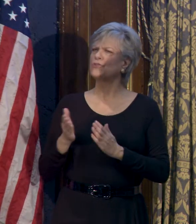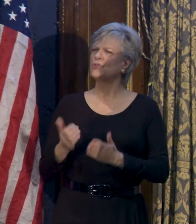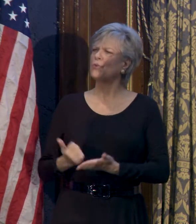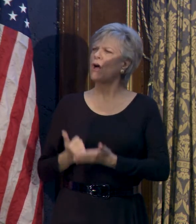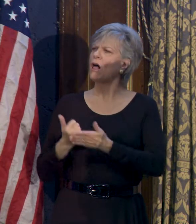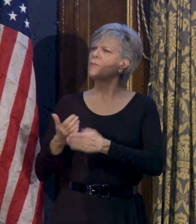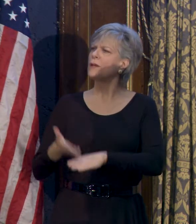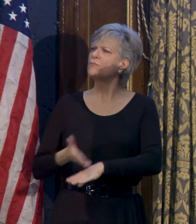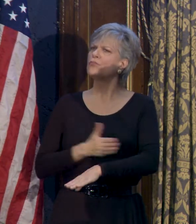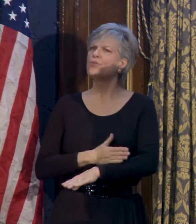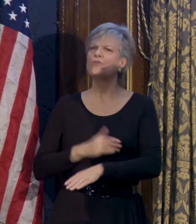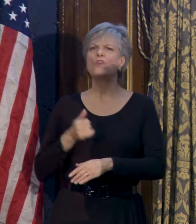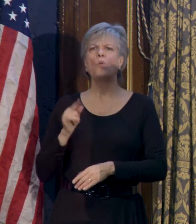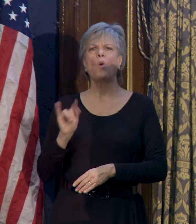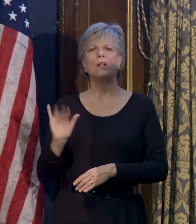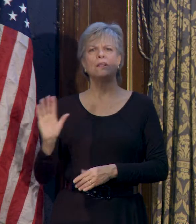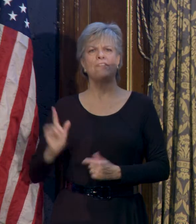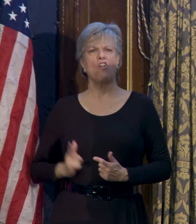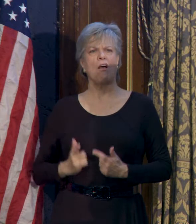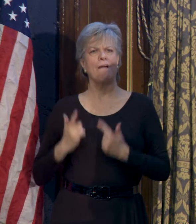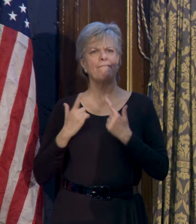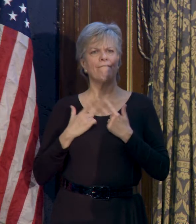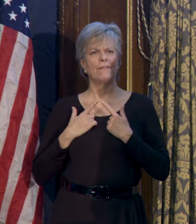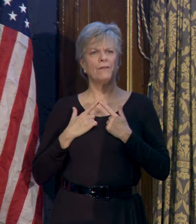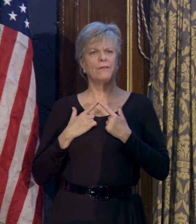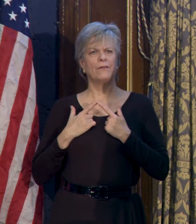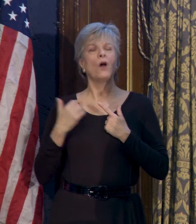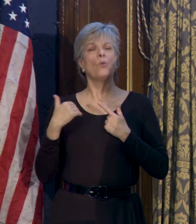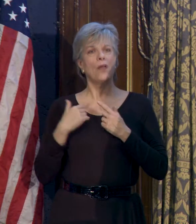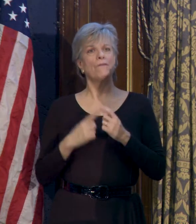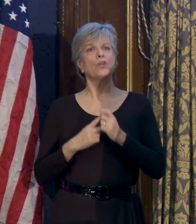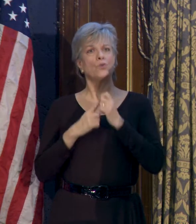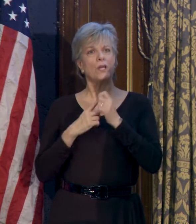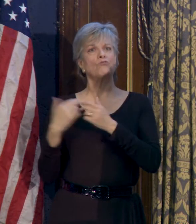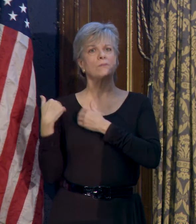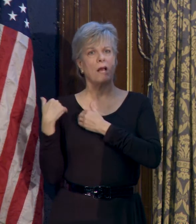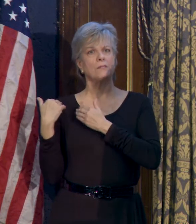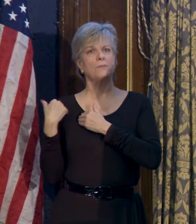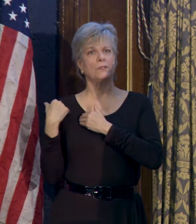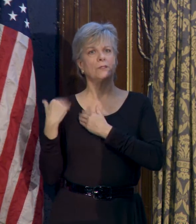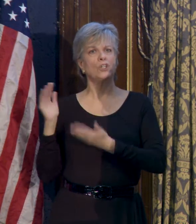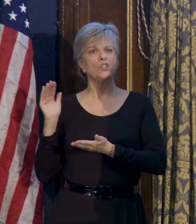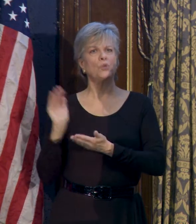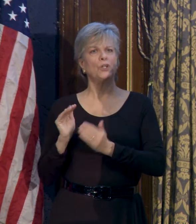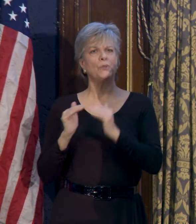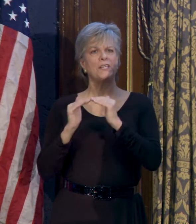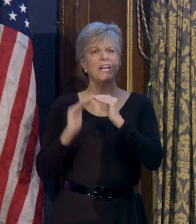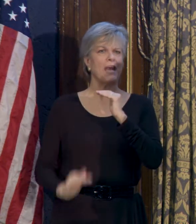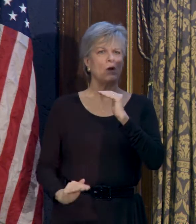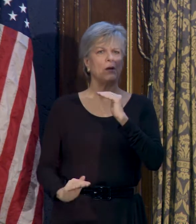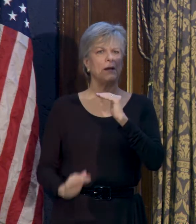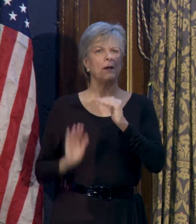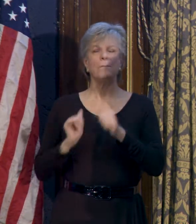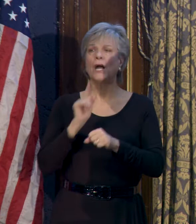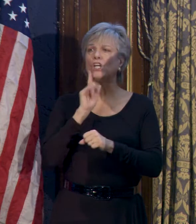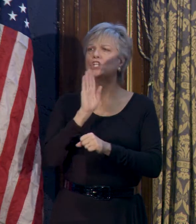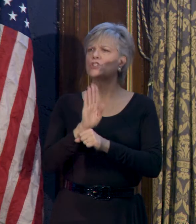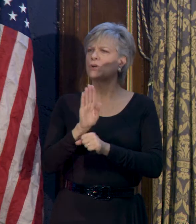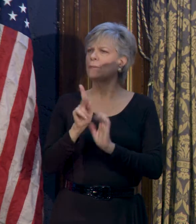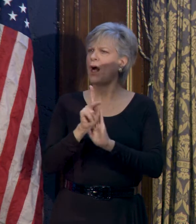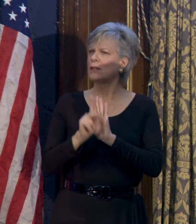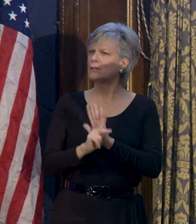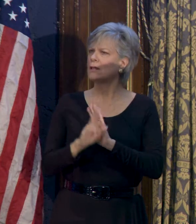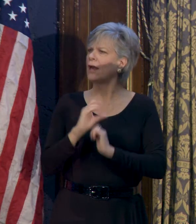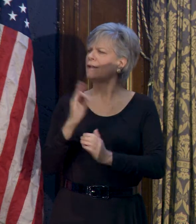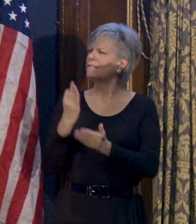improve the quality of life. We have unique responsibility to reduce inequity by ensuring policies and